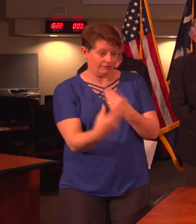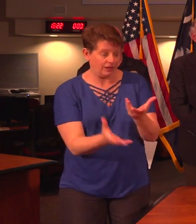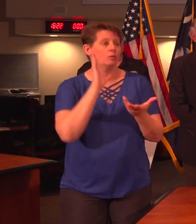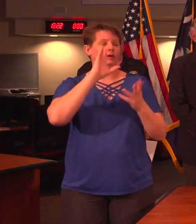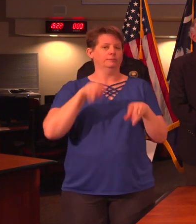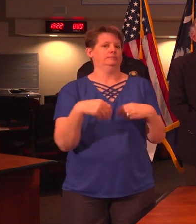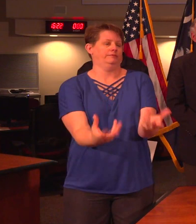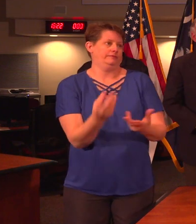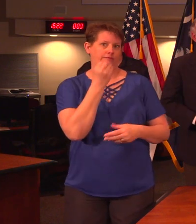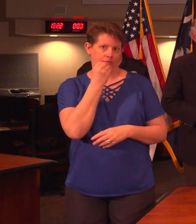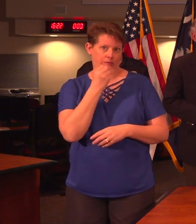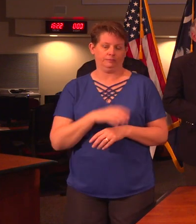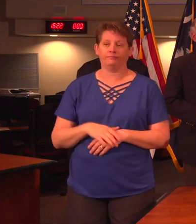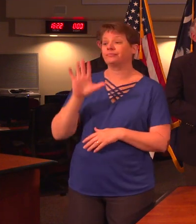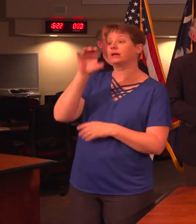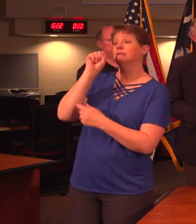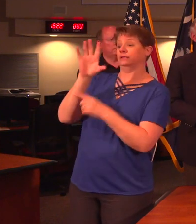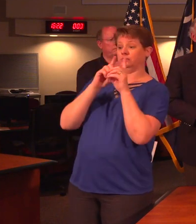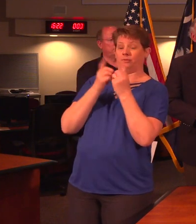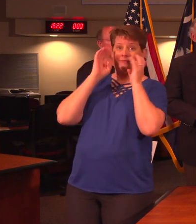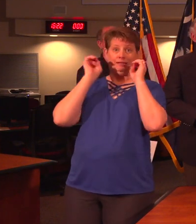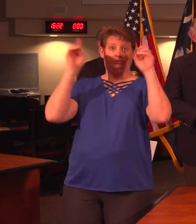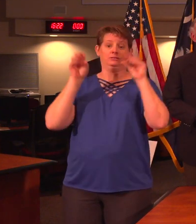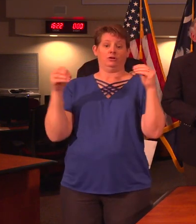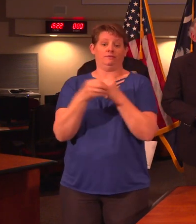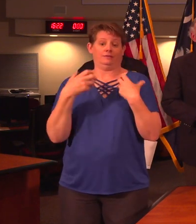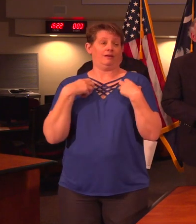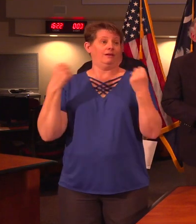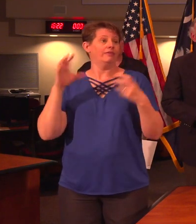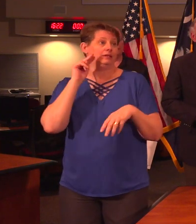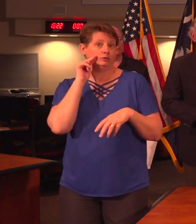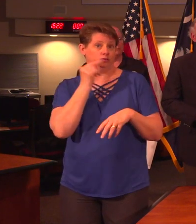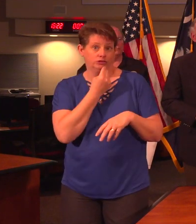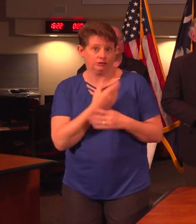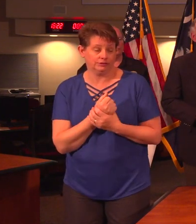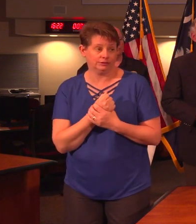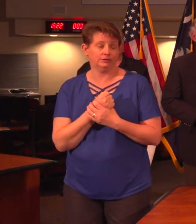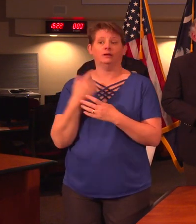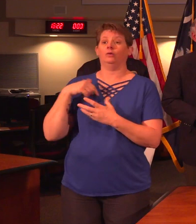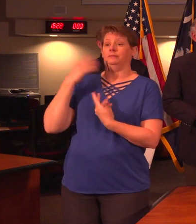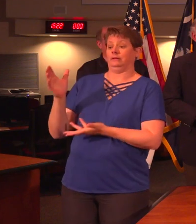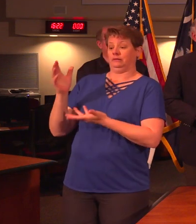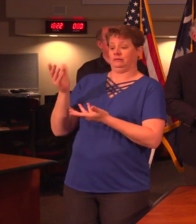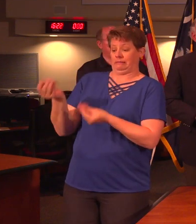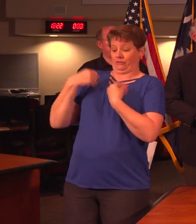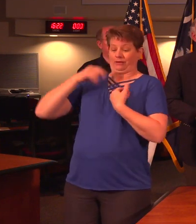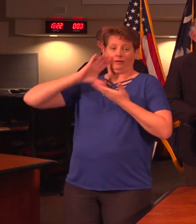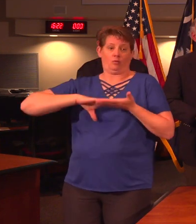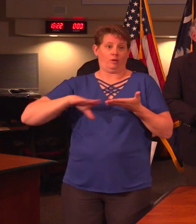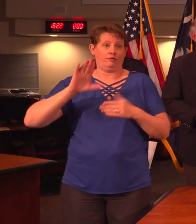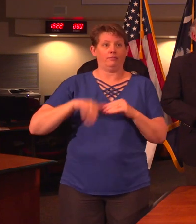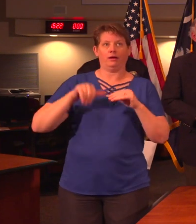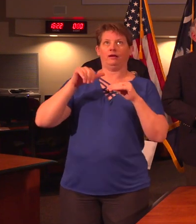fed. The South Carolina Department of Education Office of Health and Nutrition has been granted a waiver from the